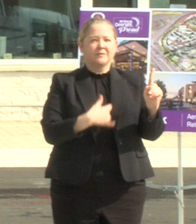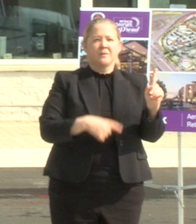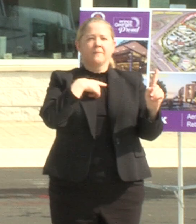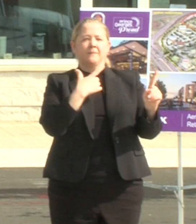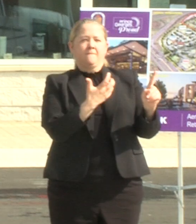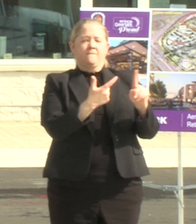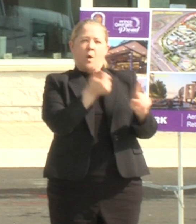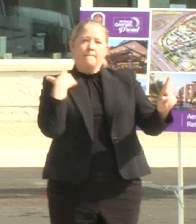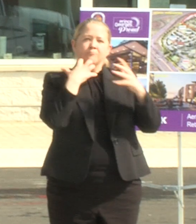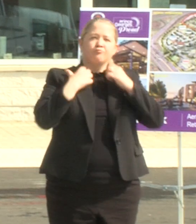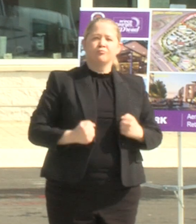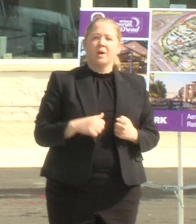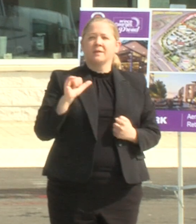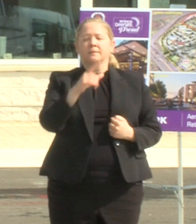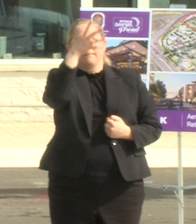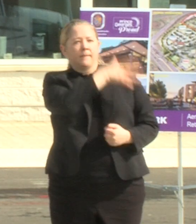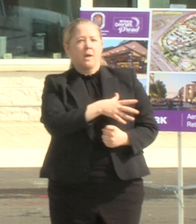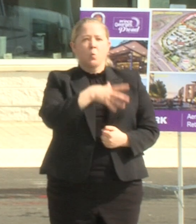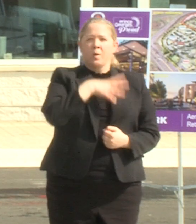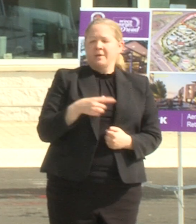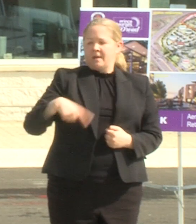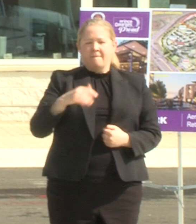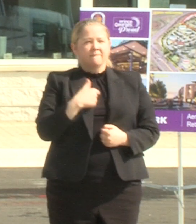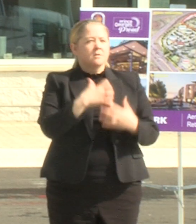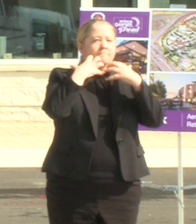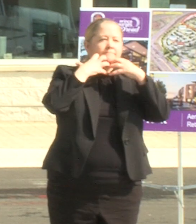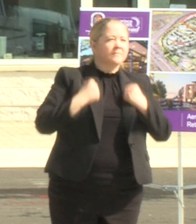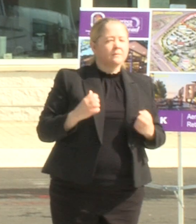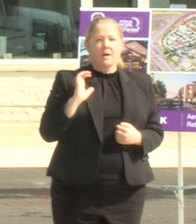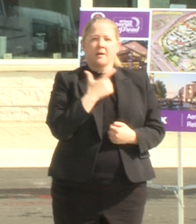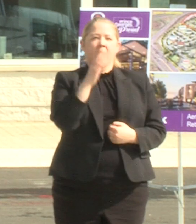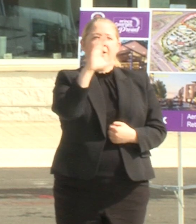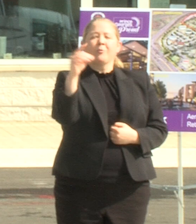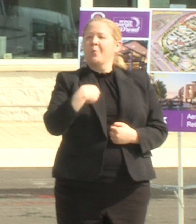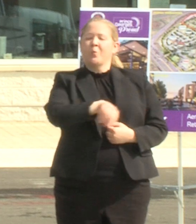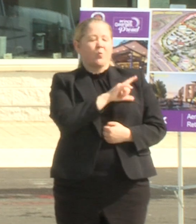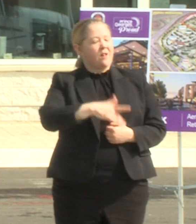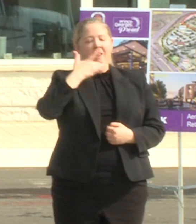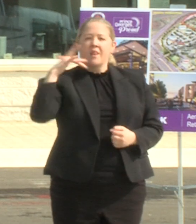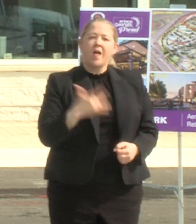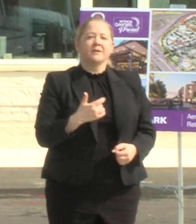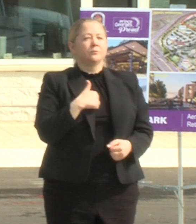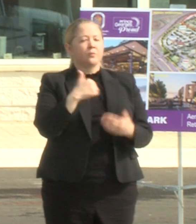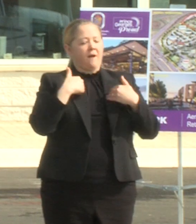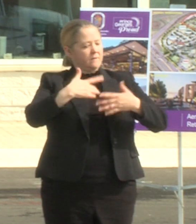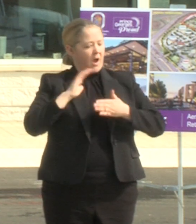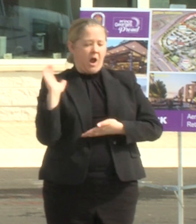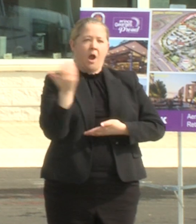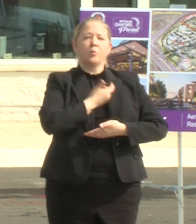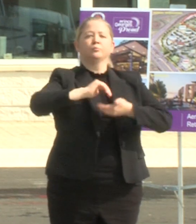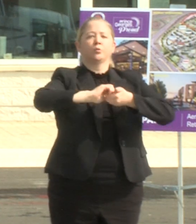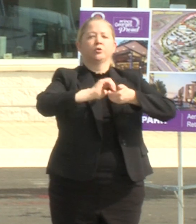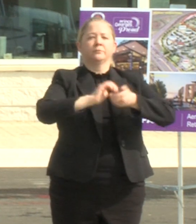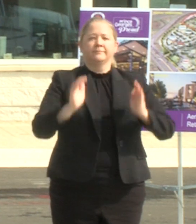these men and women have conviction in our county and we are so lucky to have them as our partners